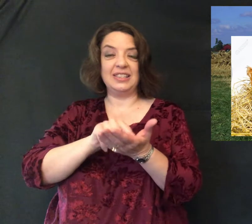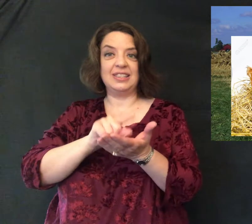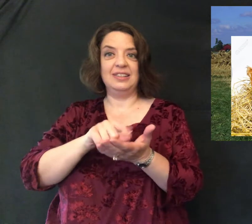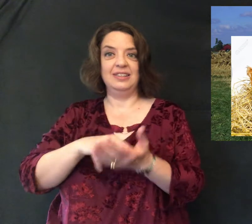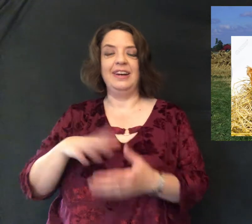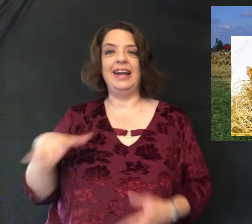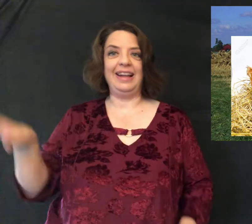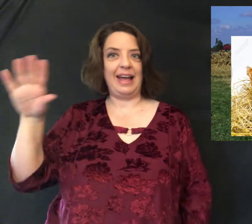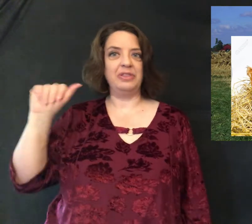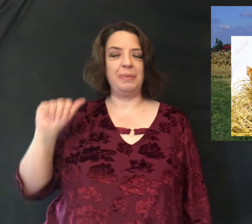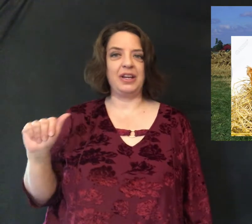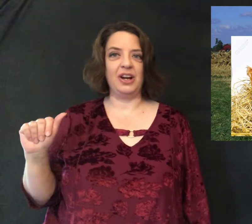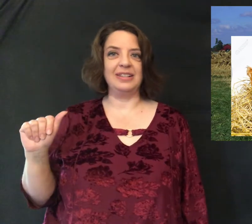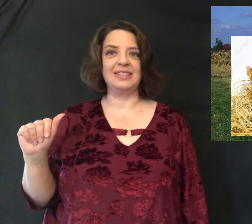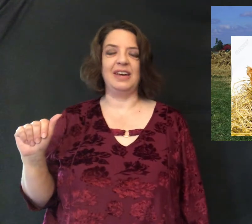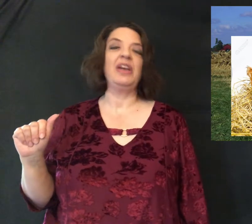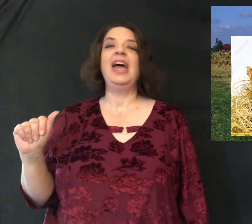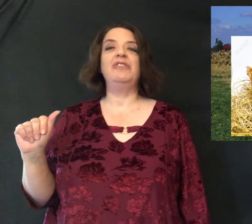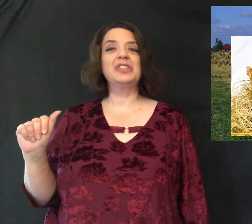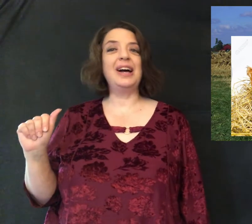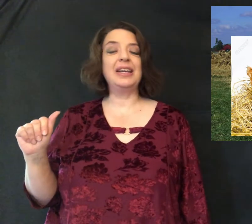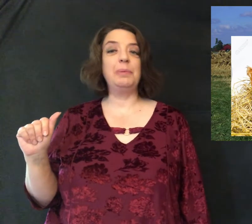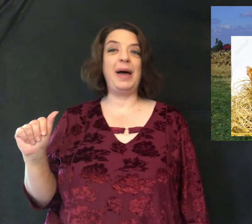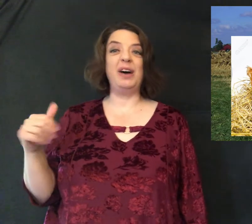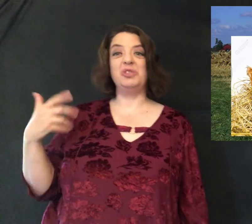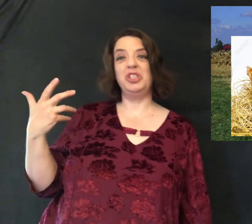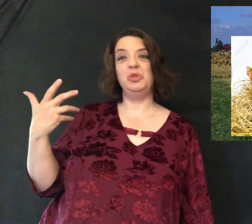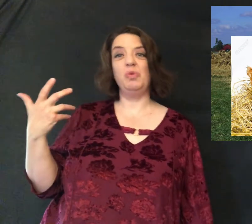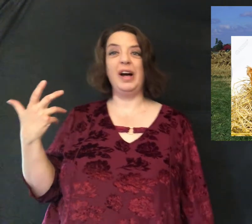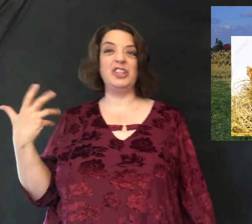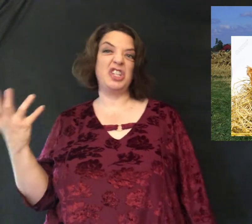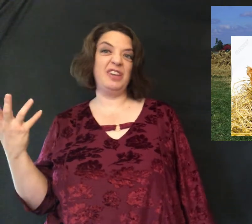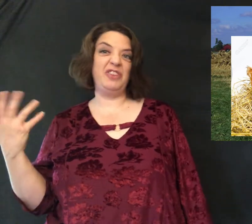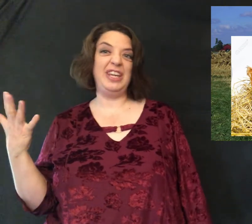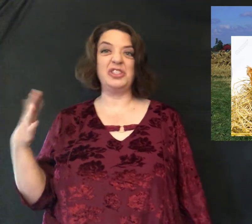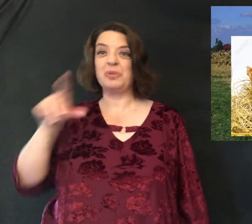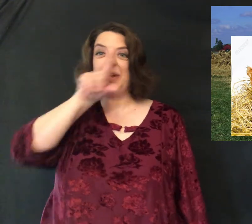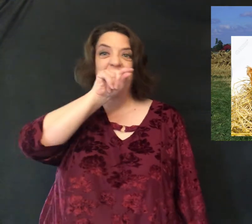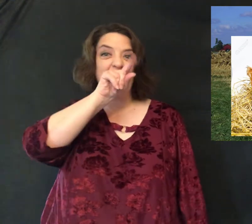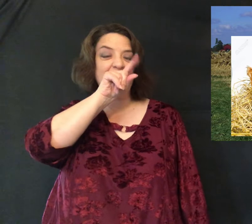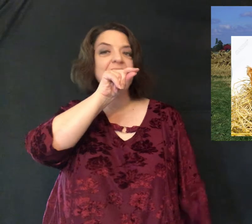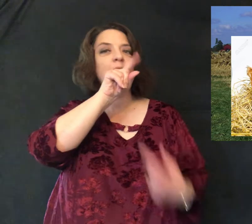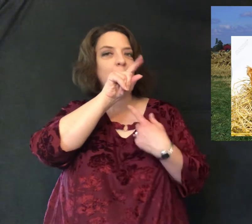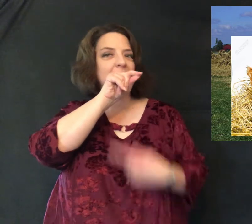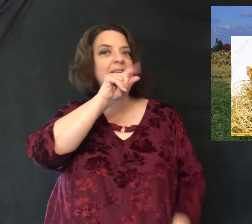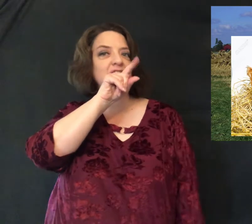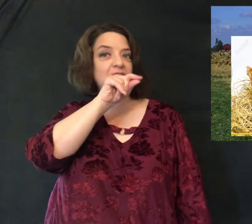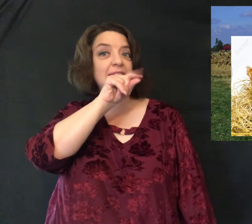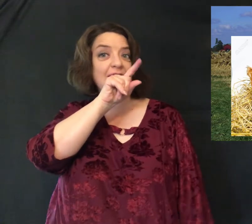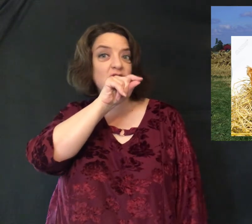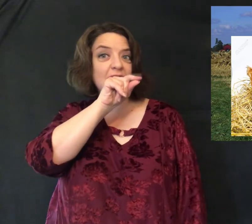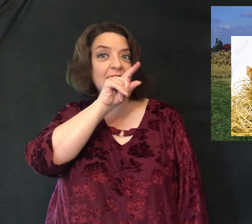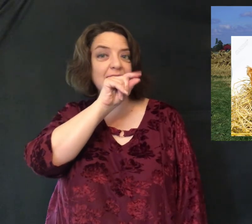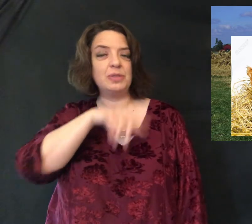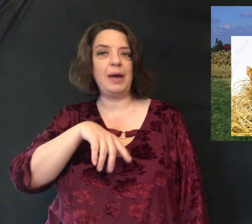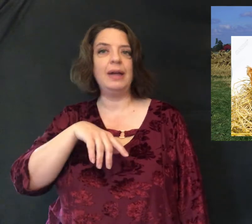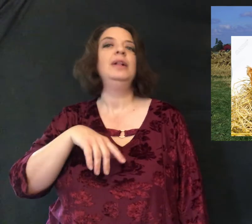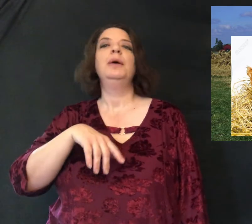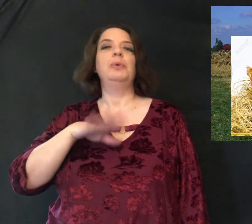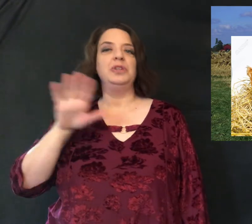right like out in the backyard and stuff if you're talking about do you want chicken fajitas or beef fajitas we tend to just sign chicken this way but when